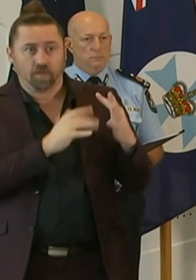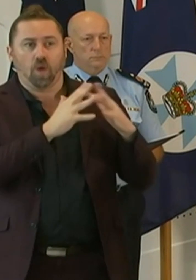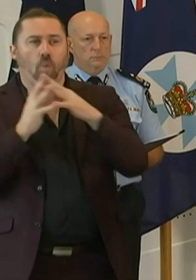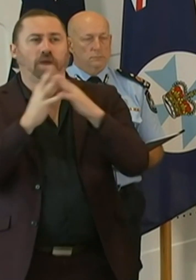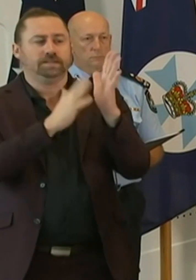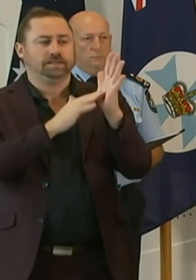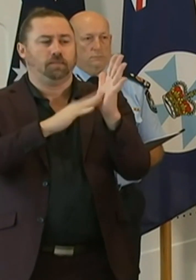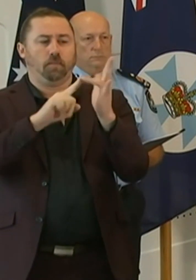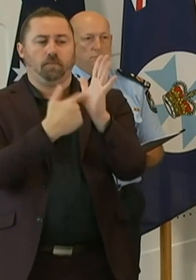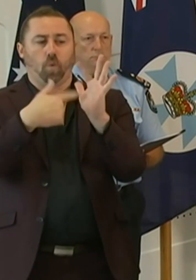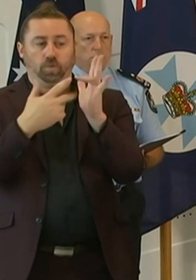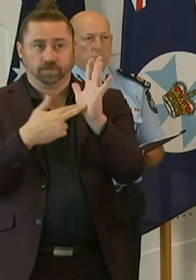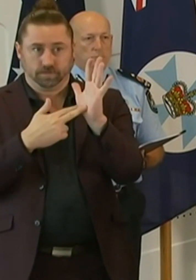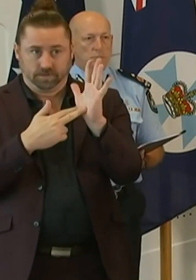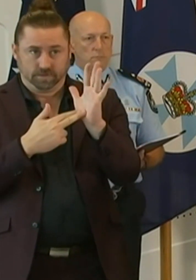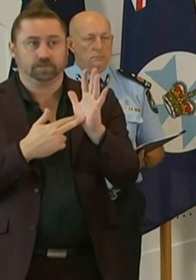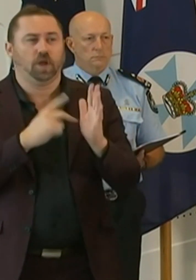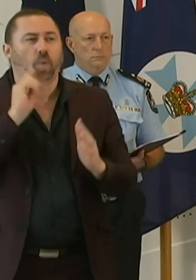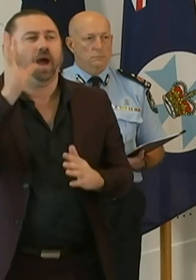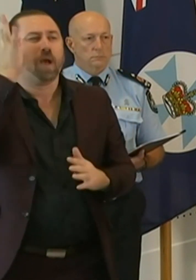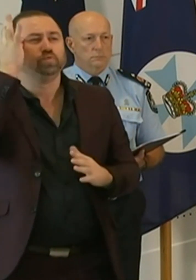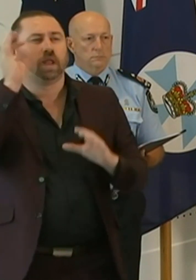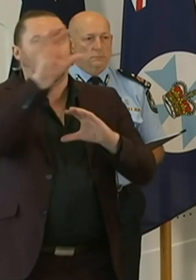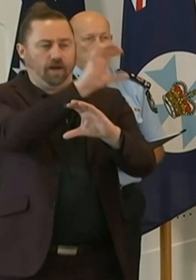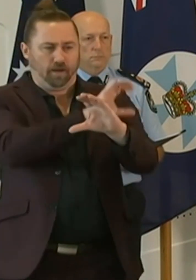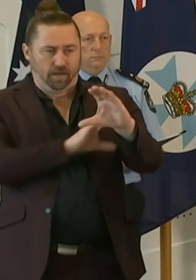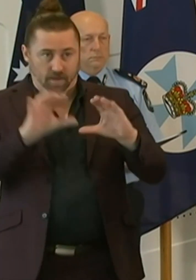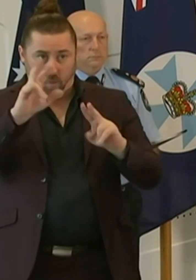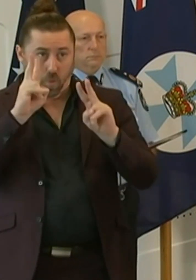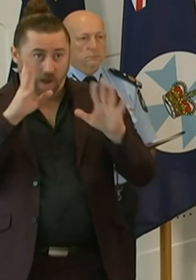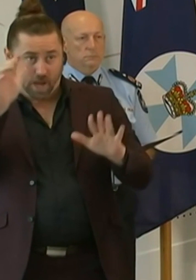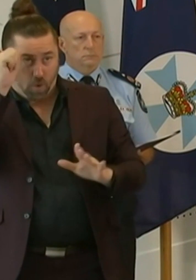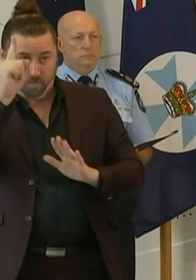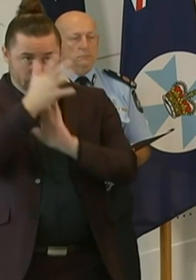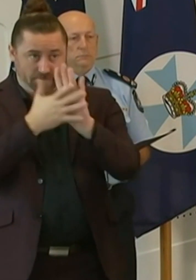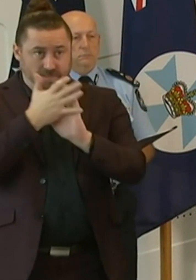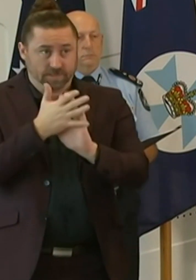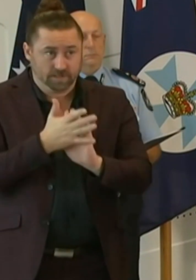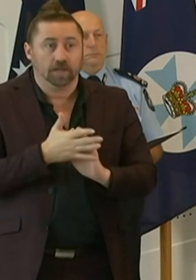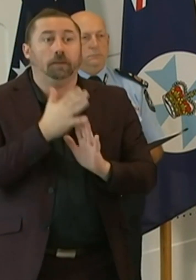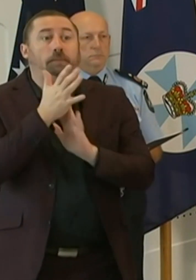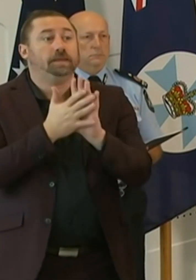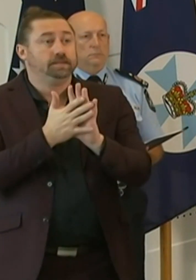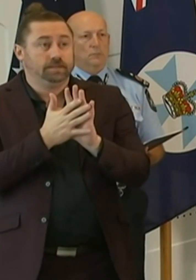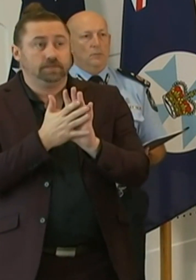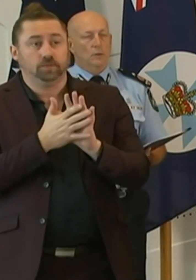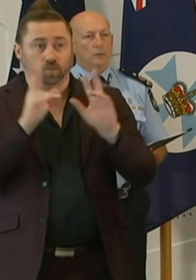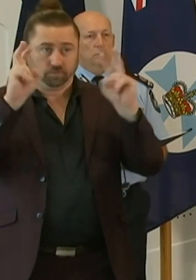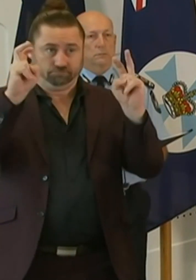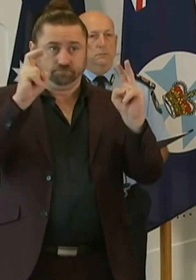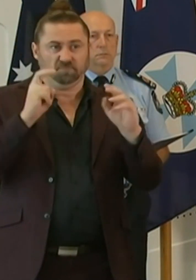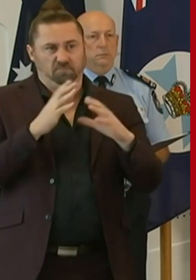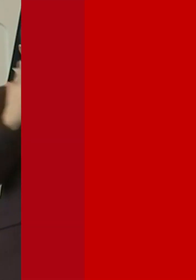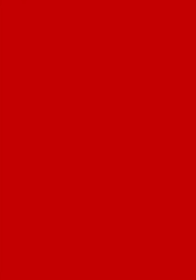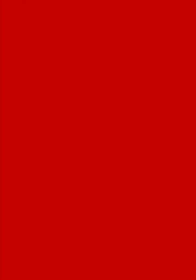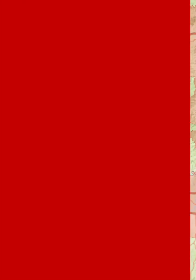So let me go through the council areas to make it very clear for everybody. The areas that will be declared Greater